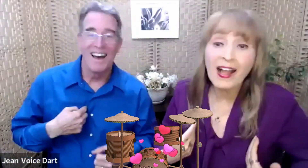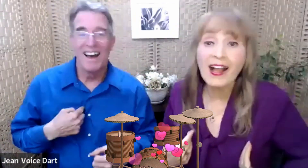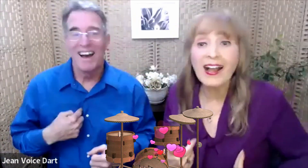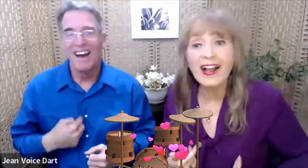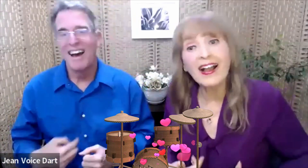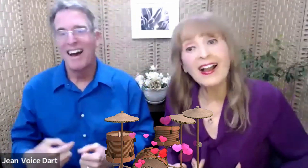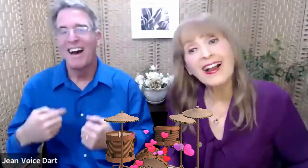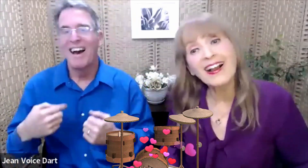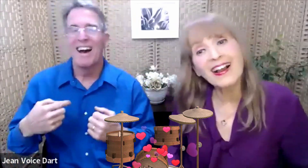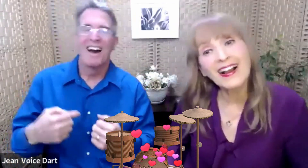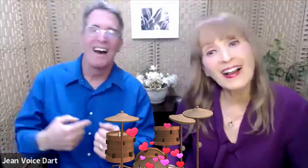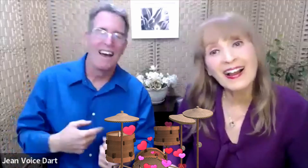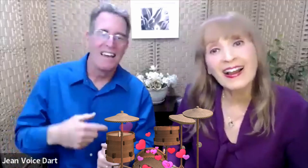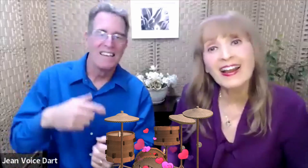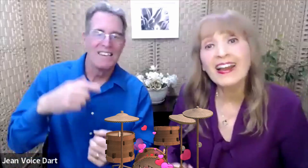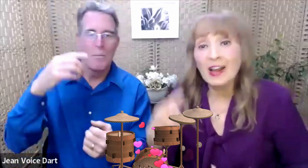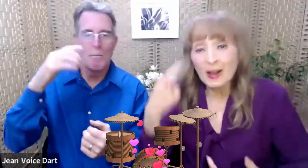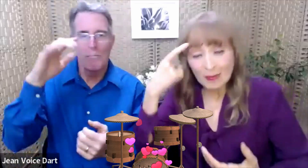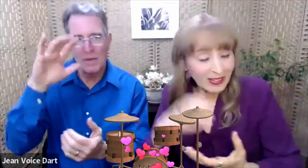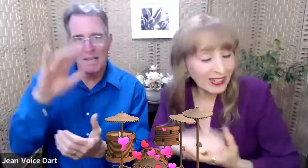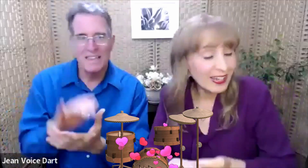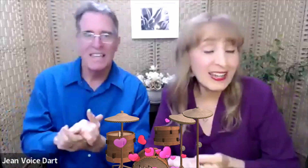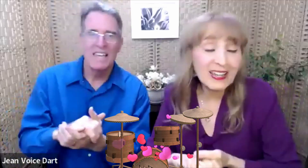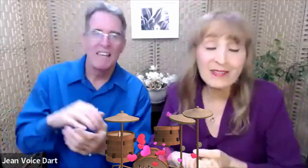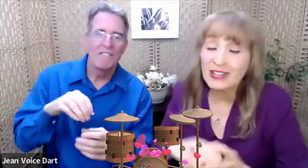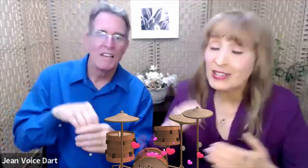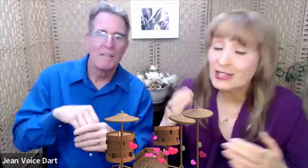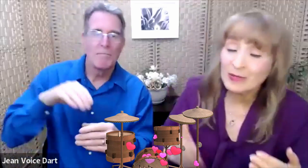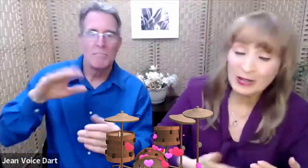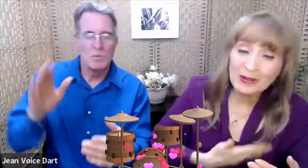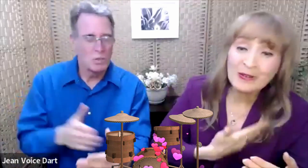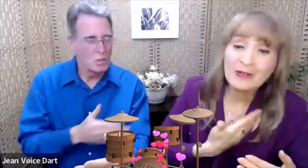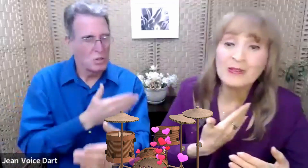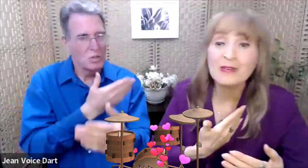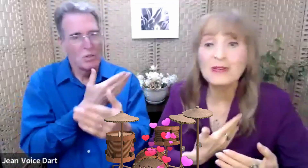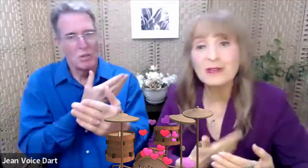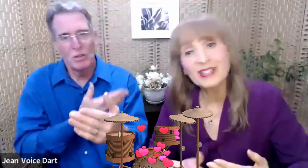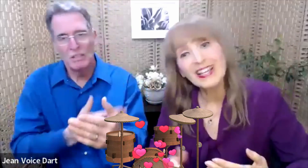I believe in love.